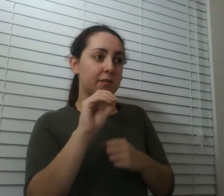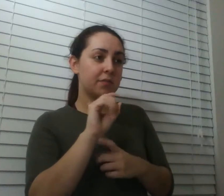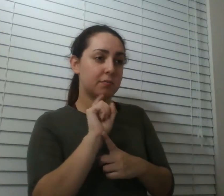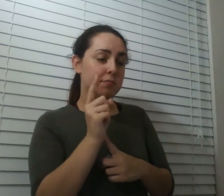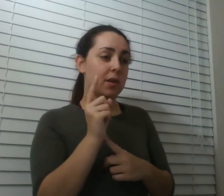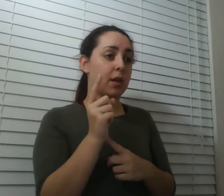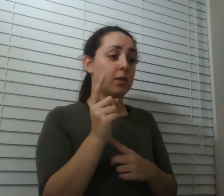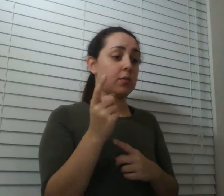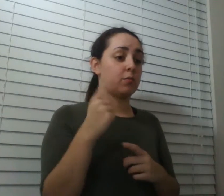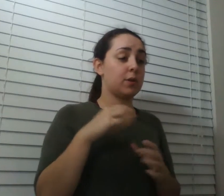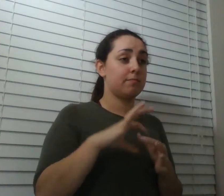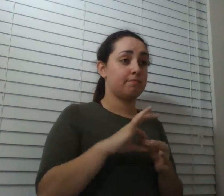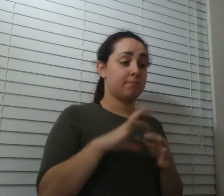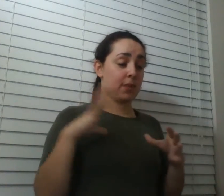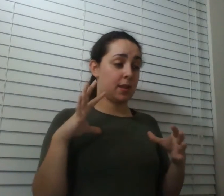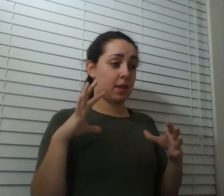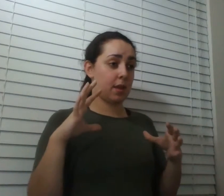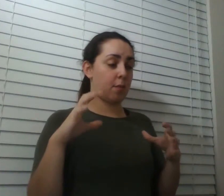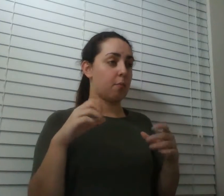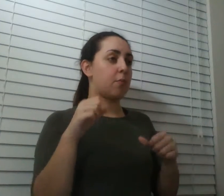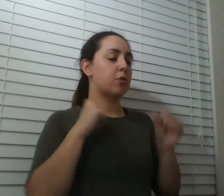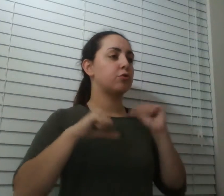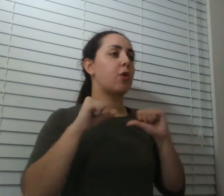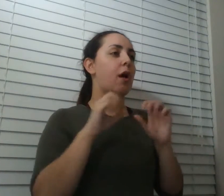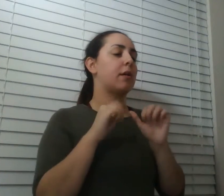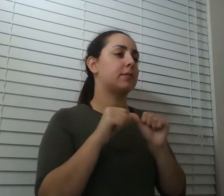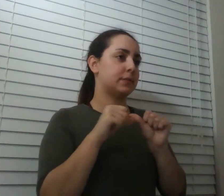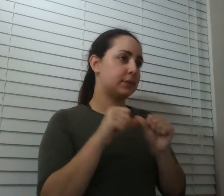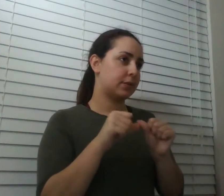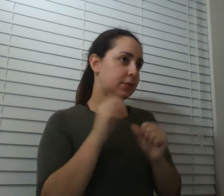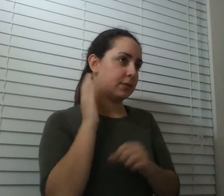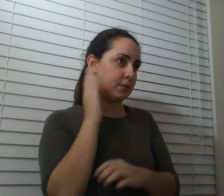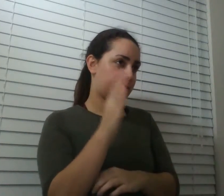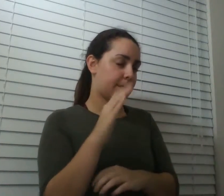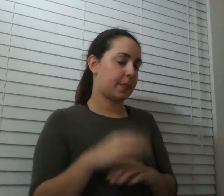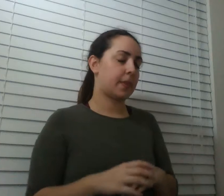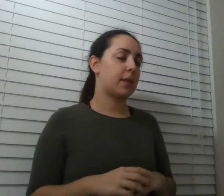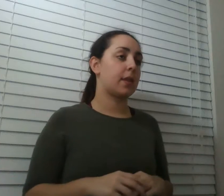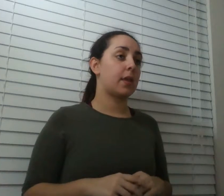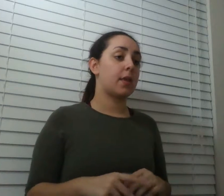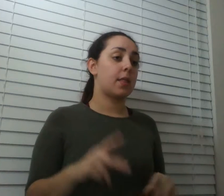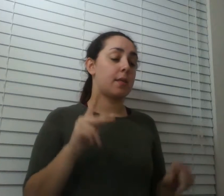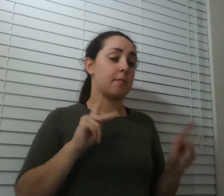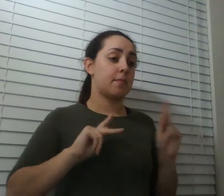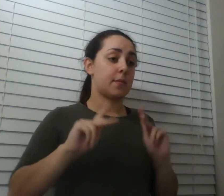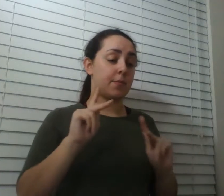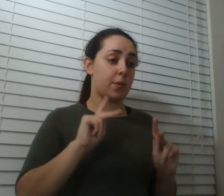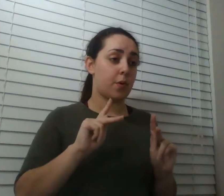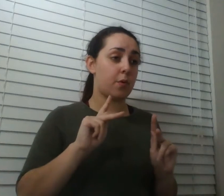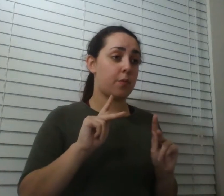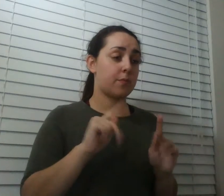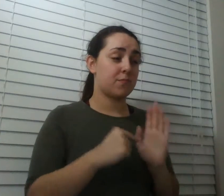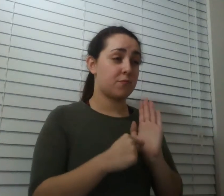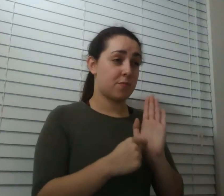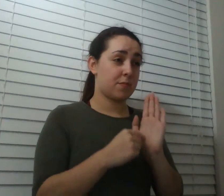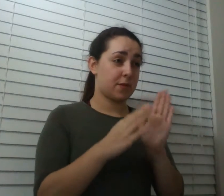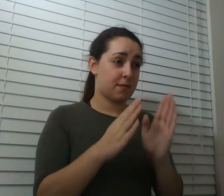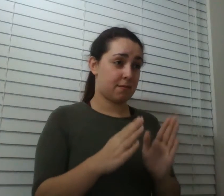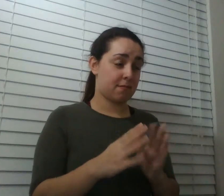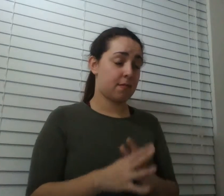that the people that were represented for that amount of time go on to have